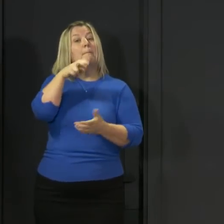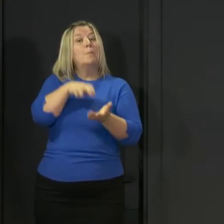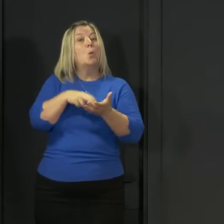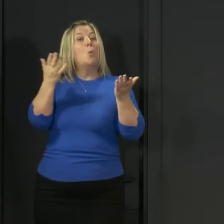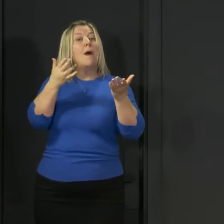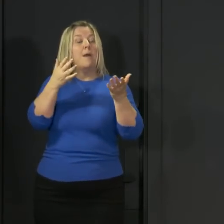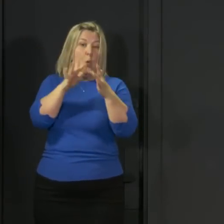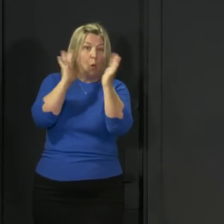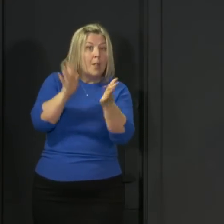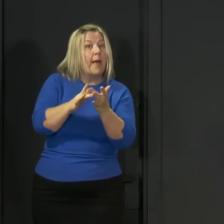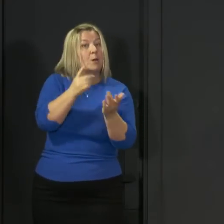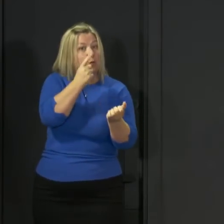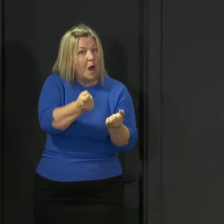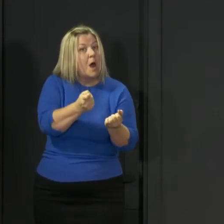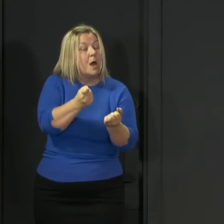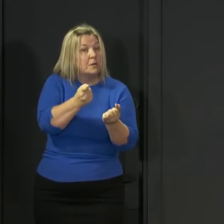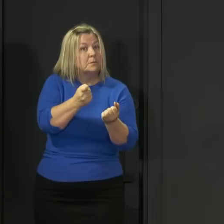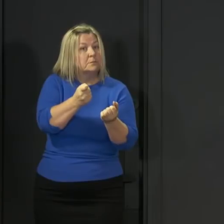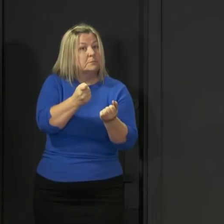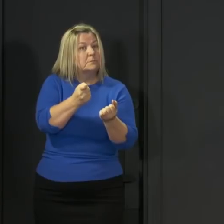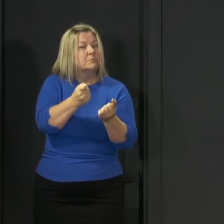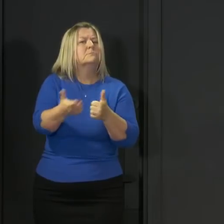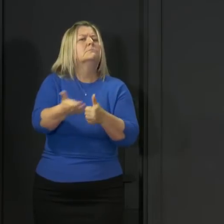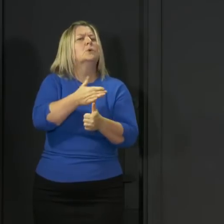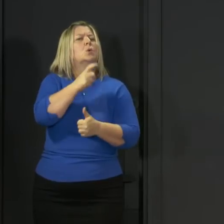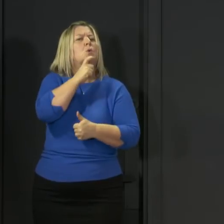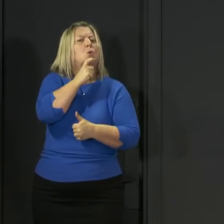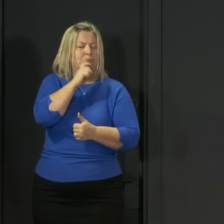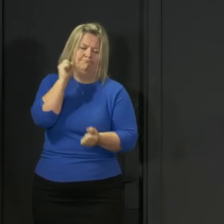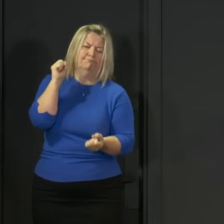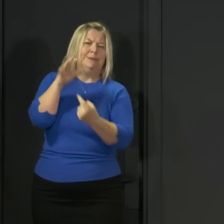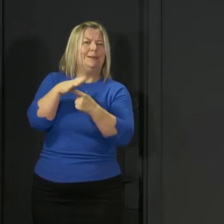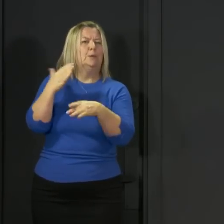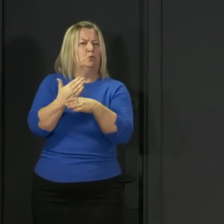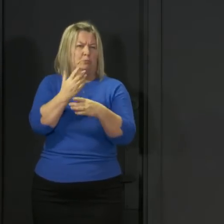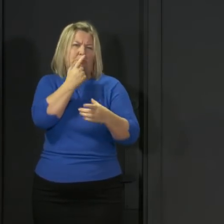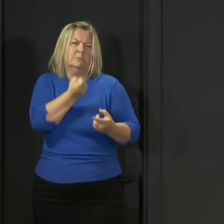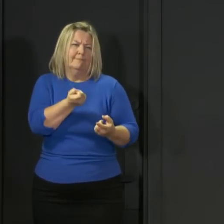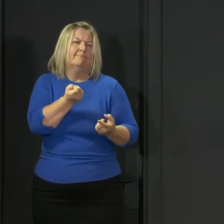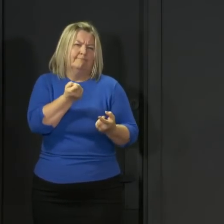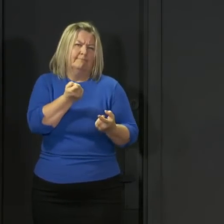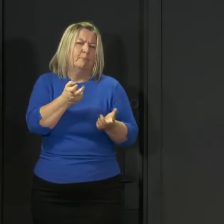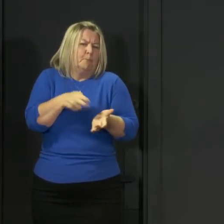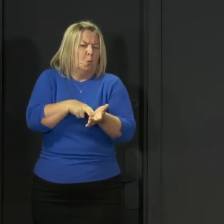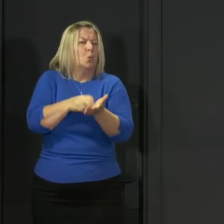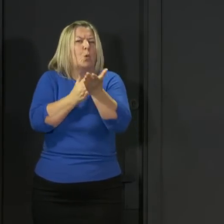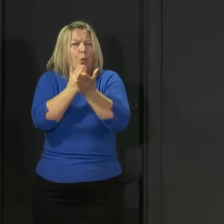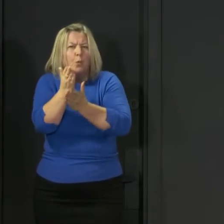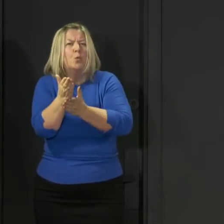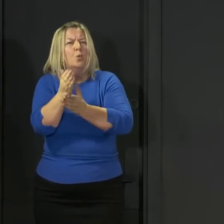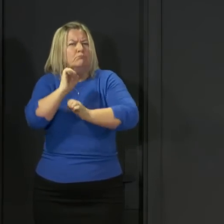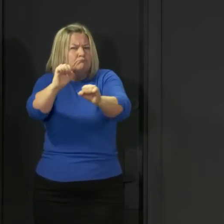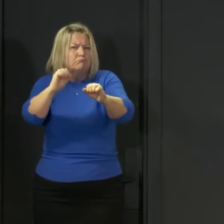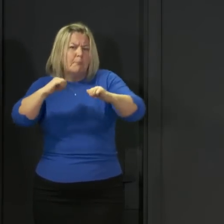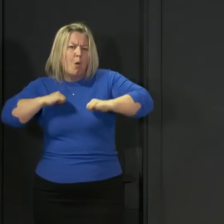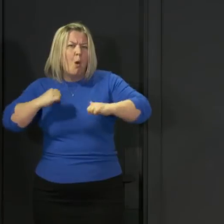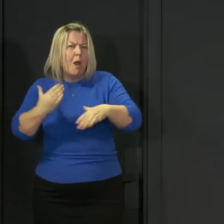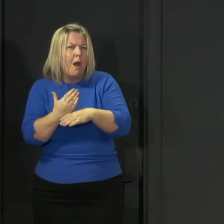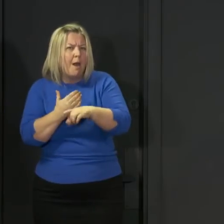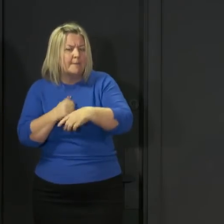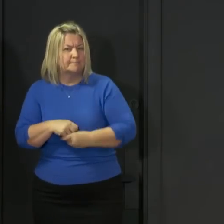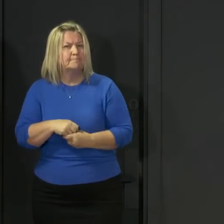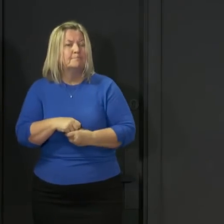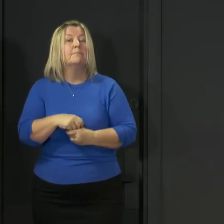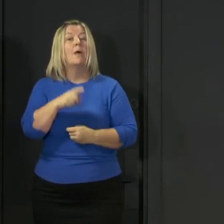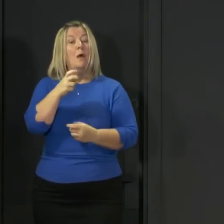online. Priority will be given to those who are key workers, and these can be secured by booking through an employer. When you book a